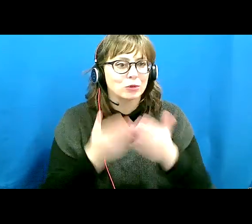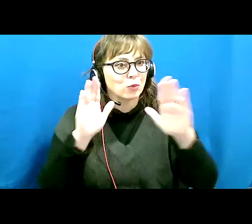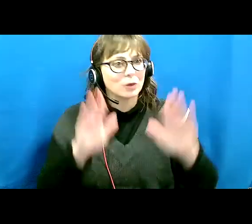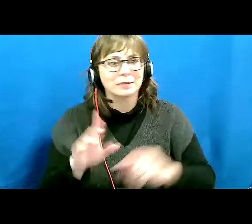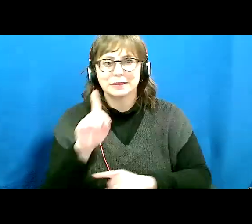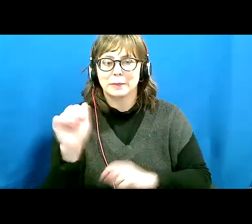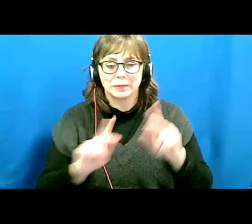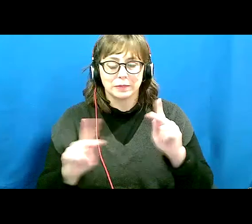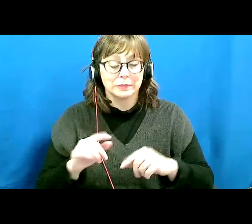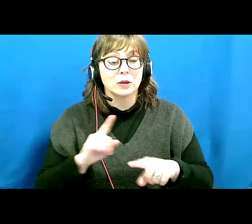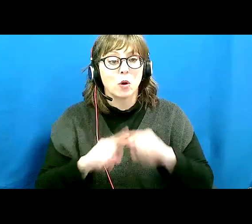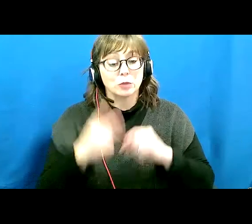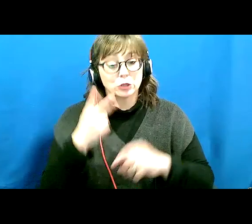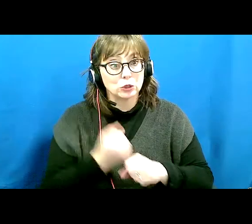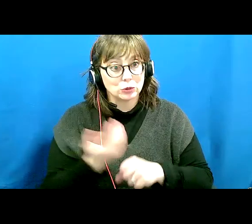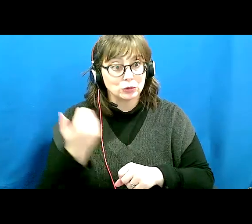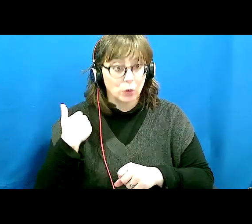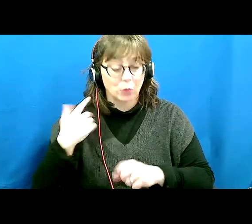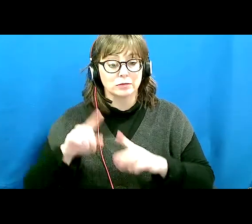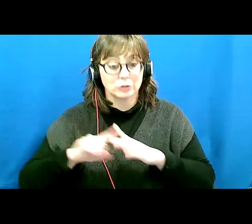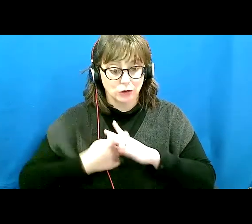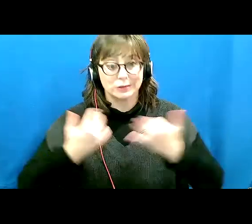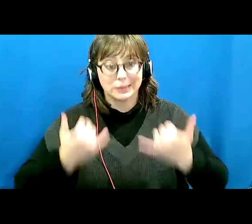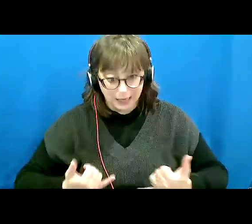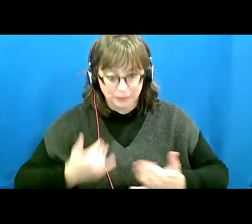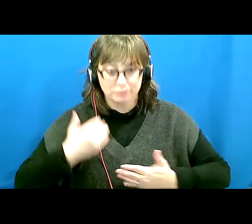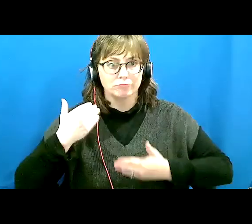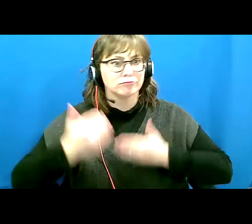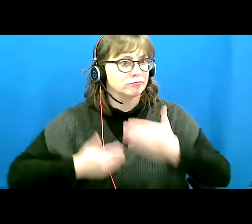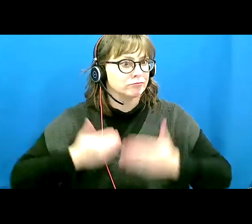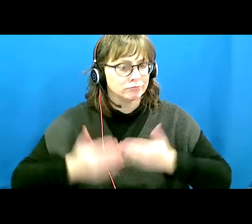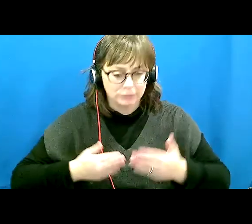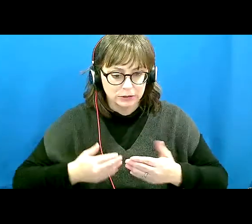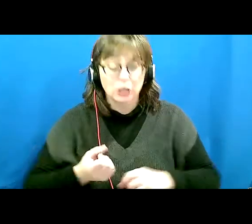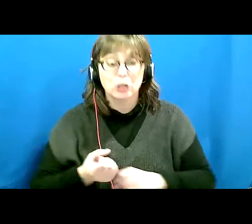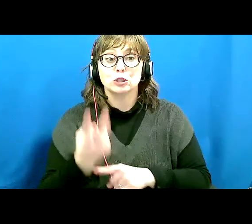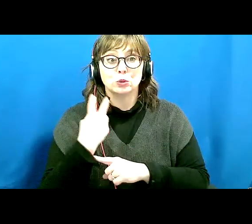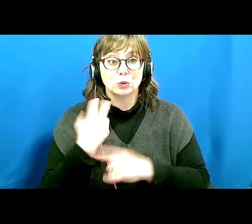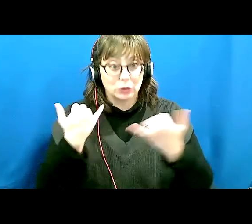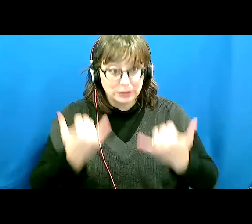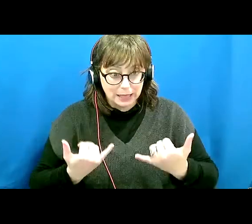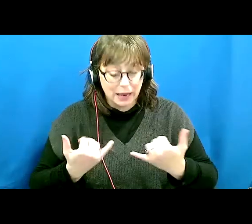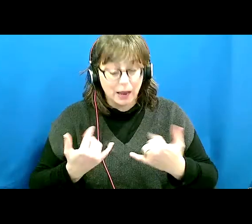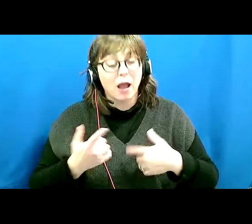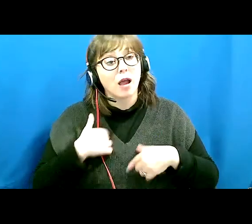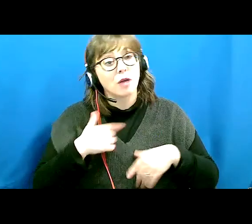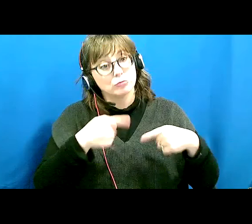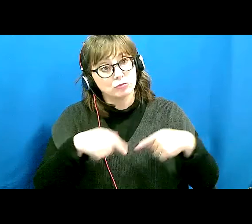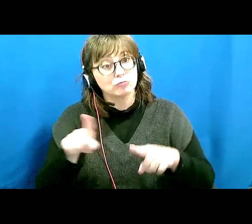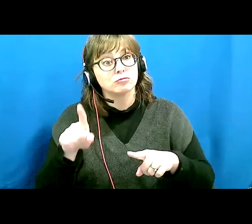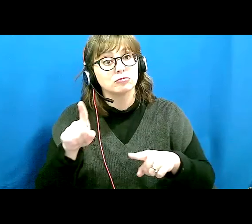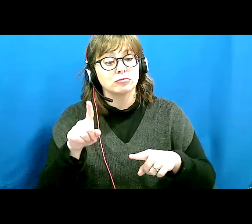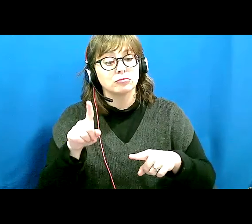that the landscape began to shift. Two years ago today, I was on my way back